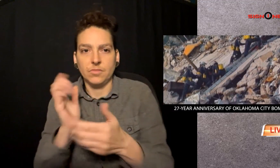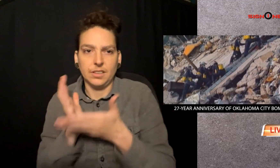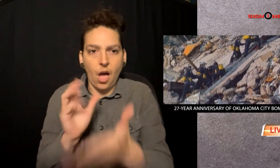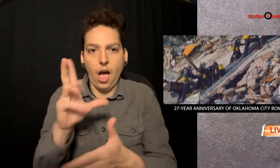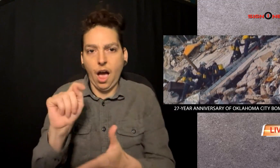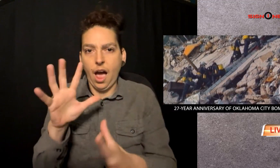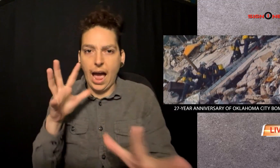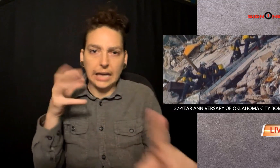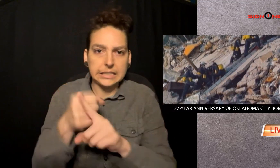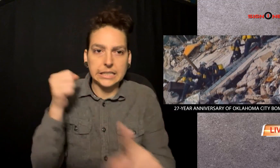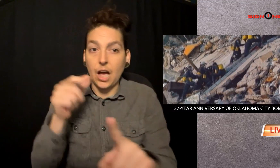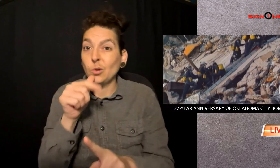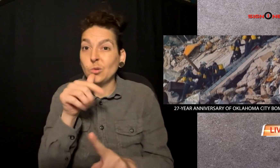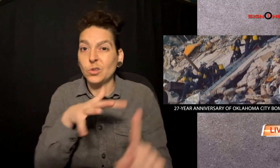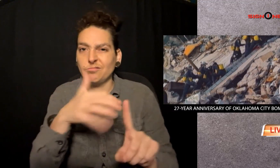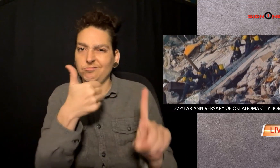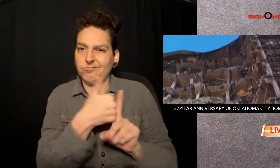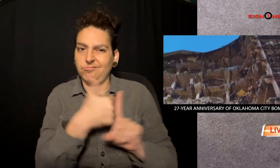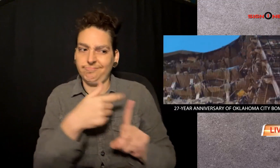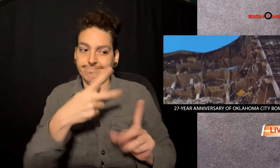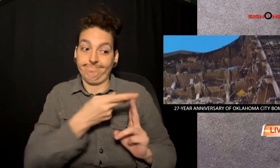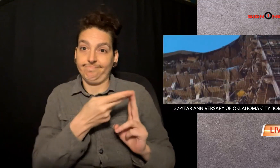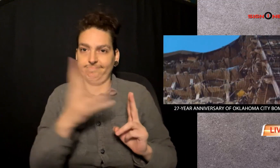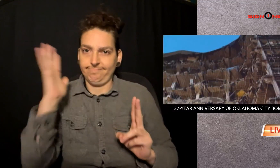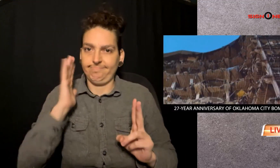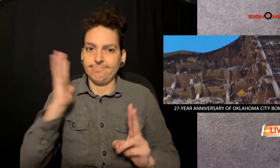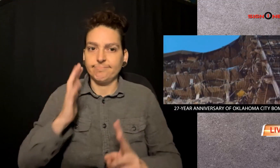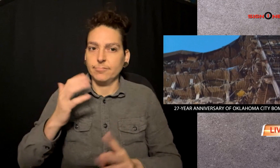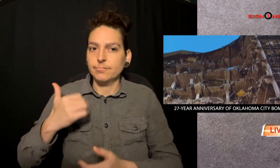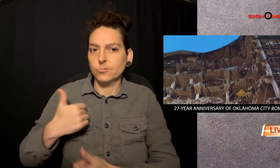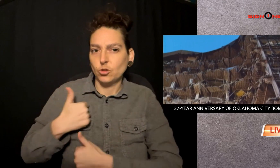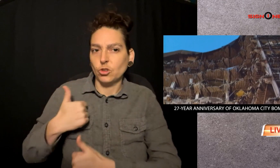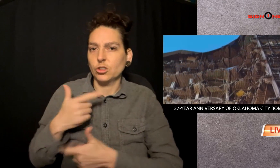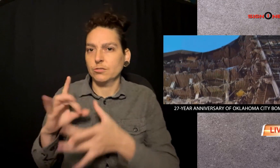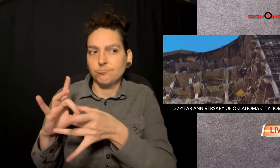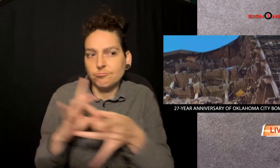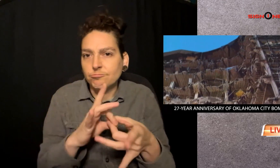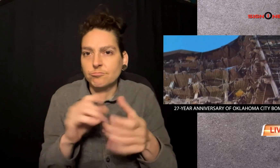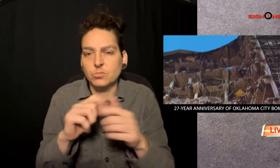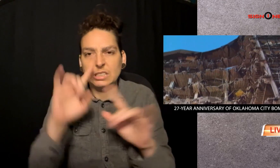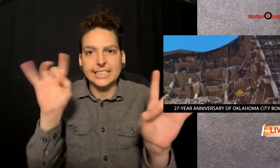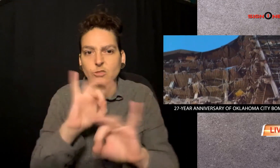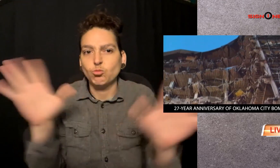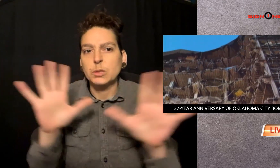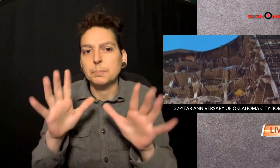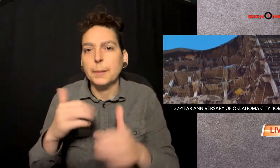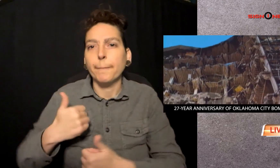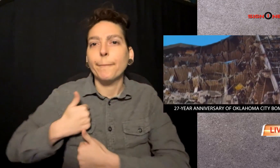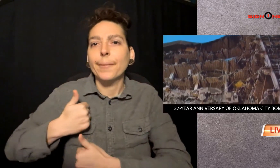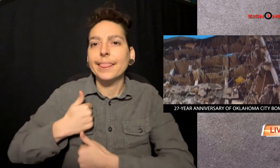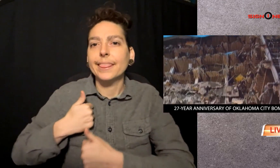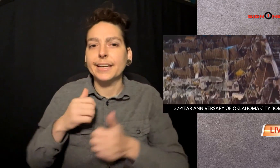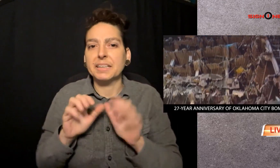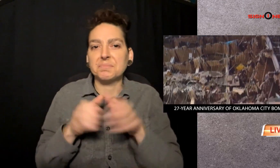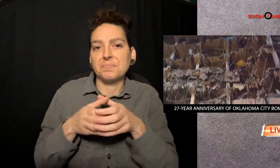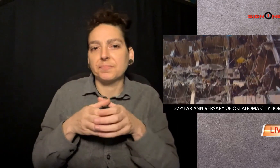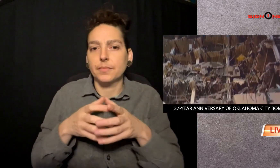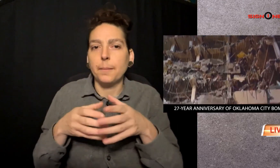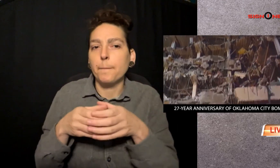The two men convicted of carrying out the attack were former U.S. Army soldiers associated with an extreme